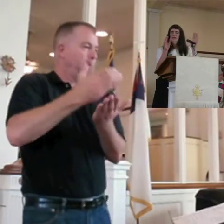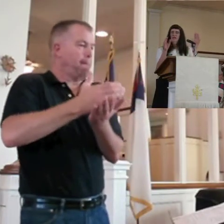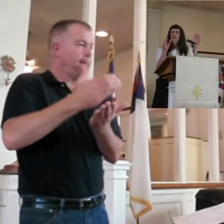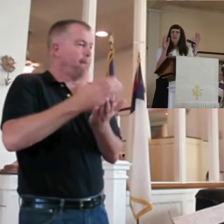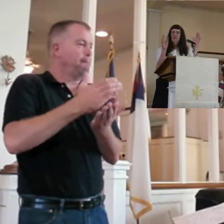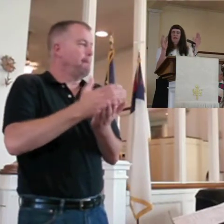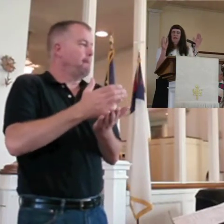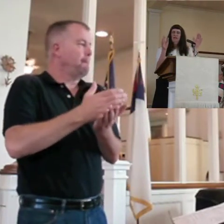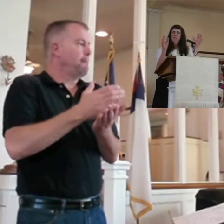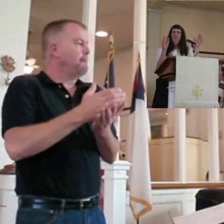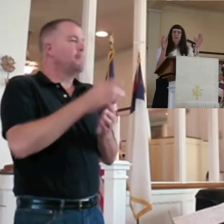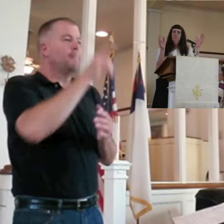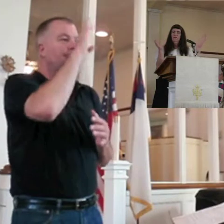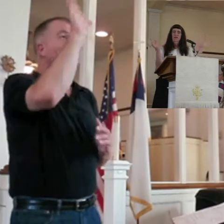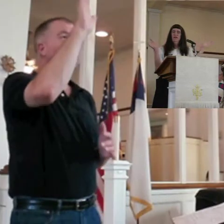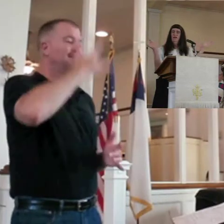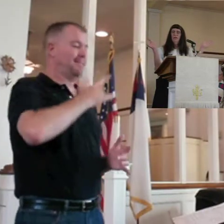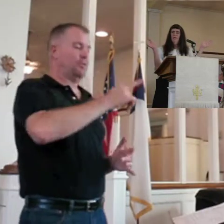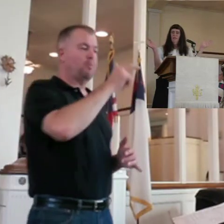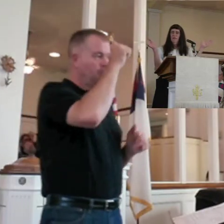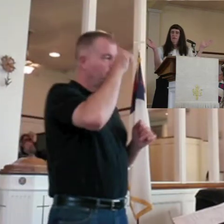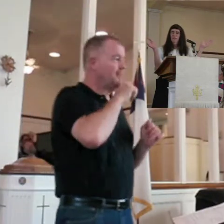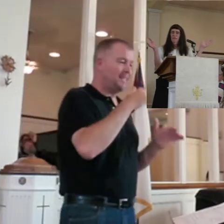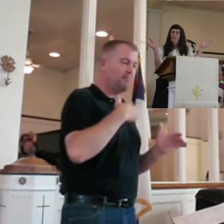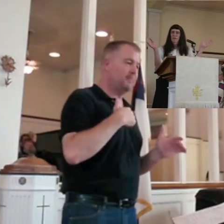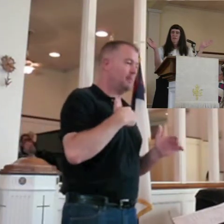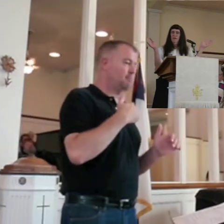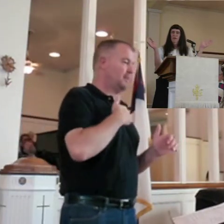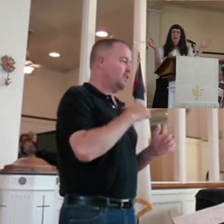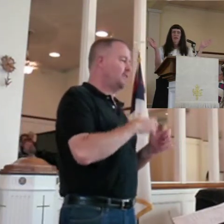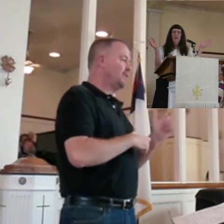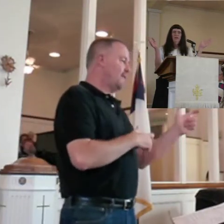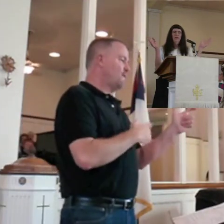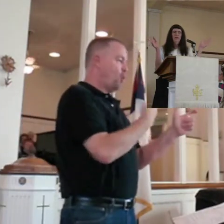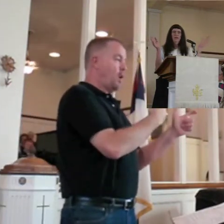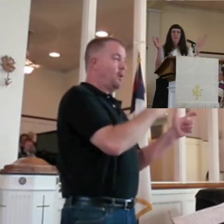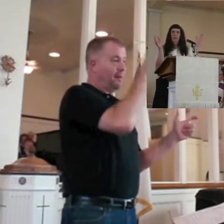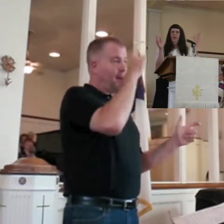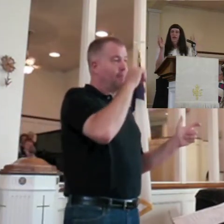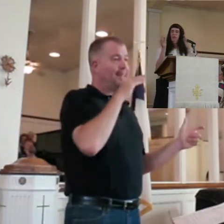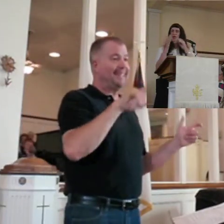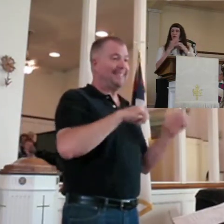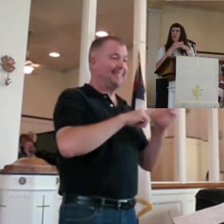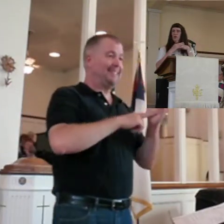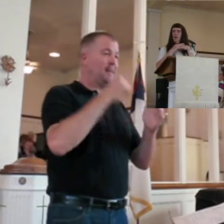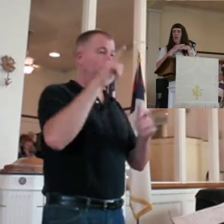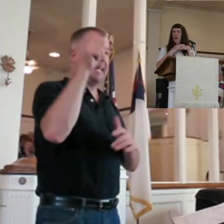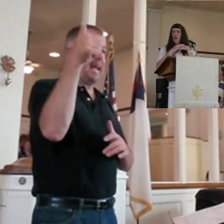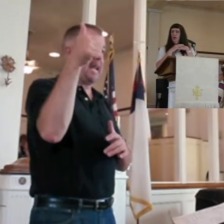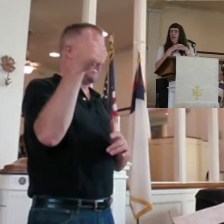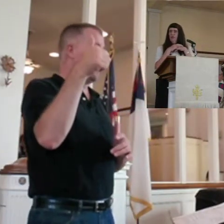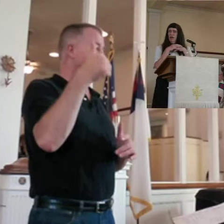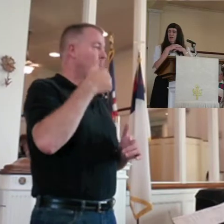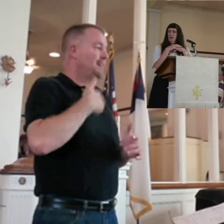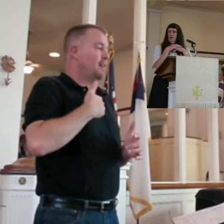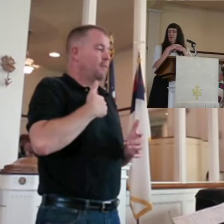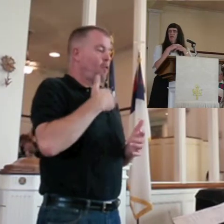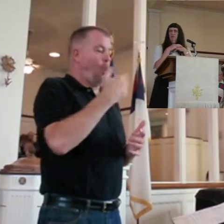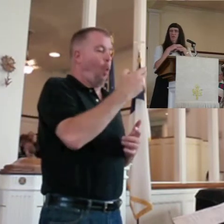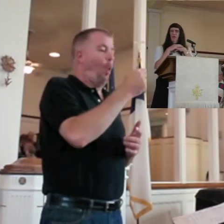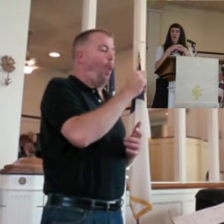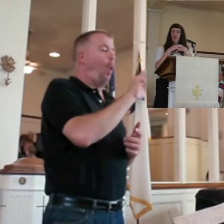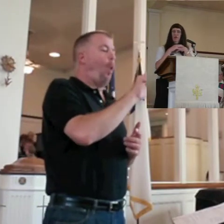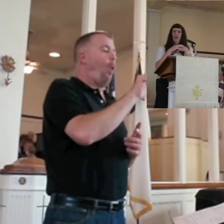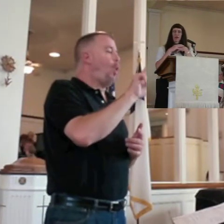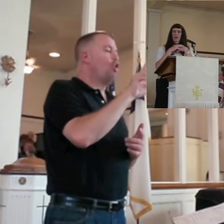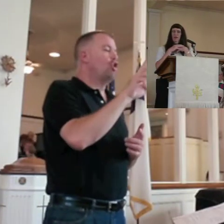has a tendency to bless me ten times over. Ten times over. Now, give me an example of that. I'm not a hoarder. I don't keep money in the house.